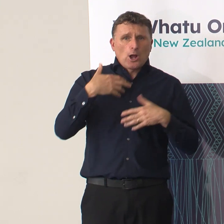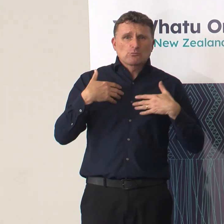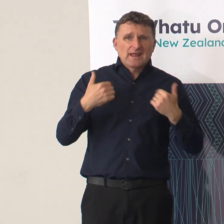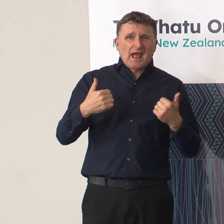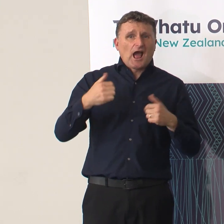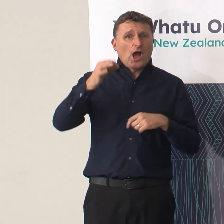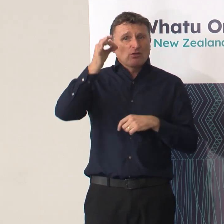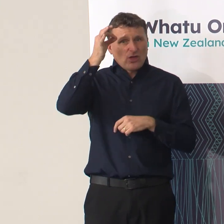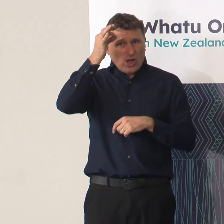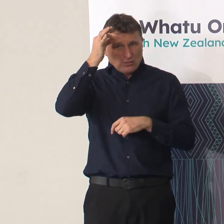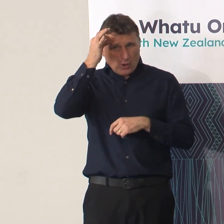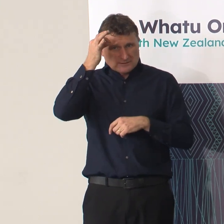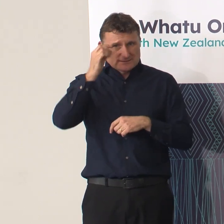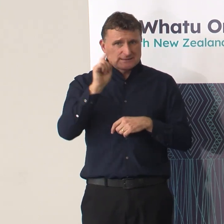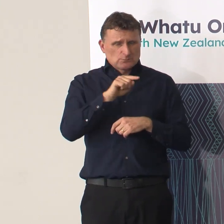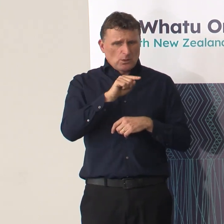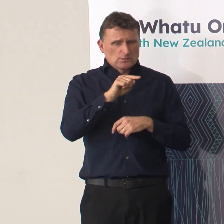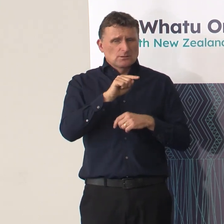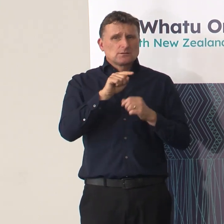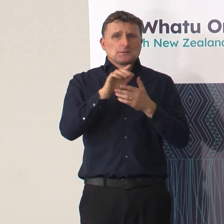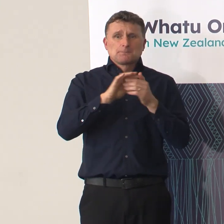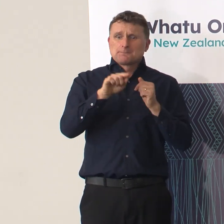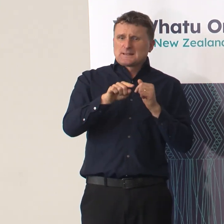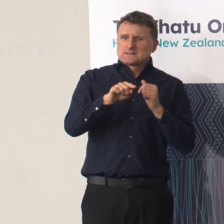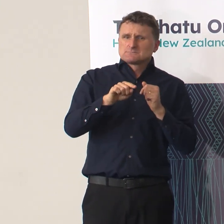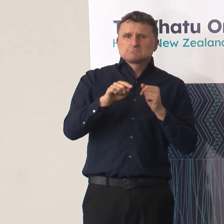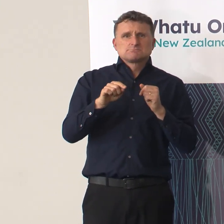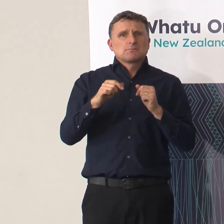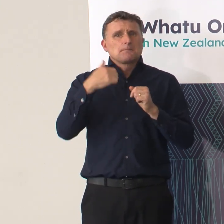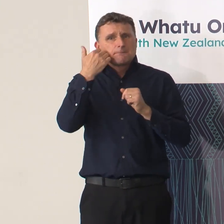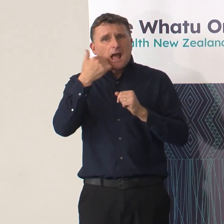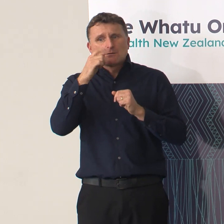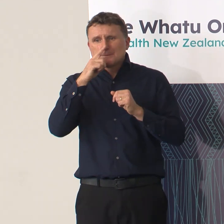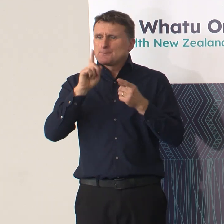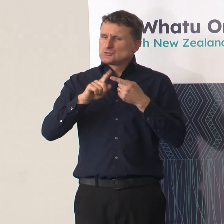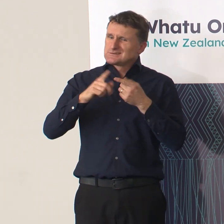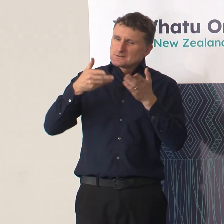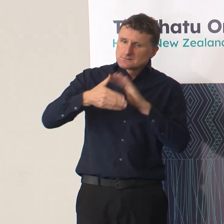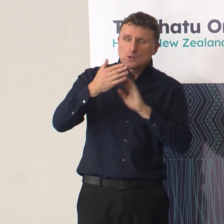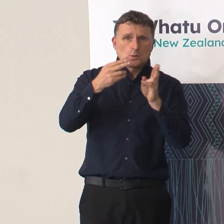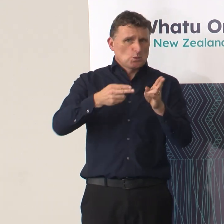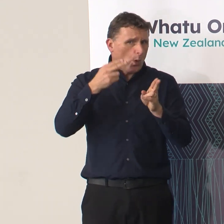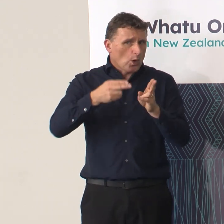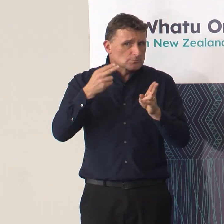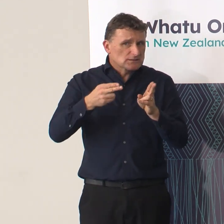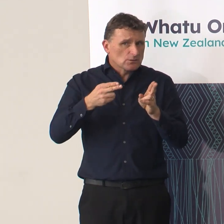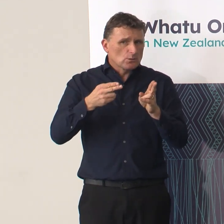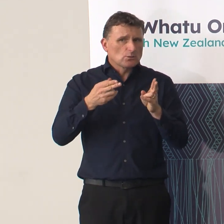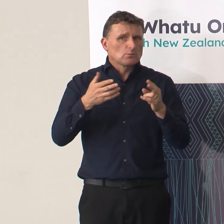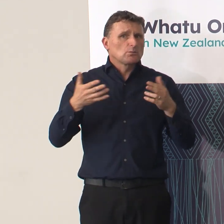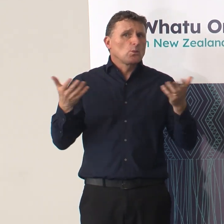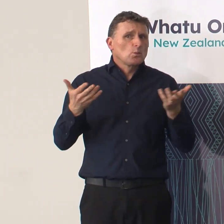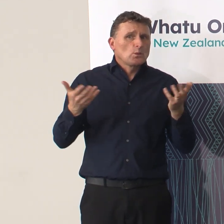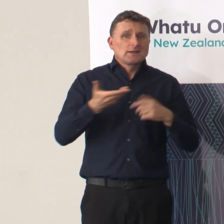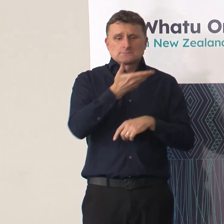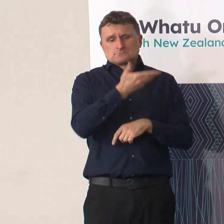of course, Māori people are still going to be treated in the mainstream health system. Where do you see the Māori Health Authority's role in